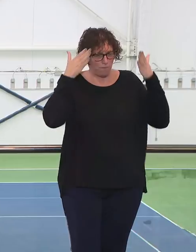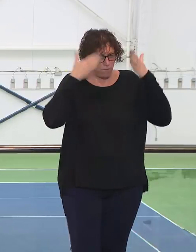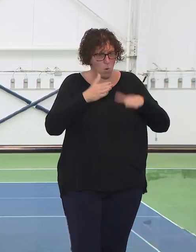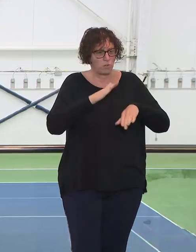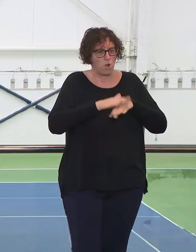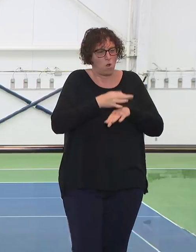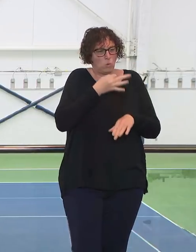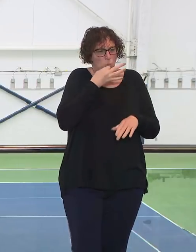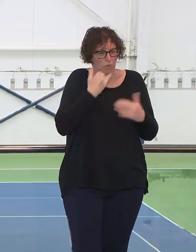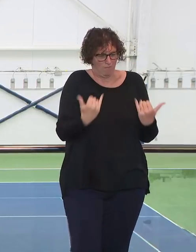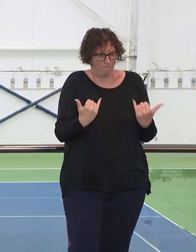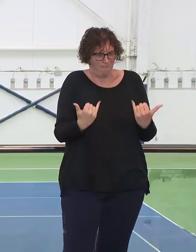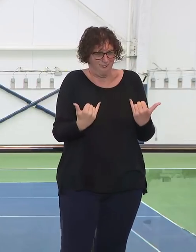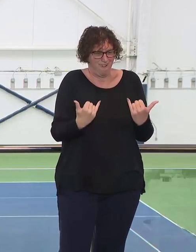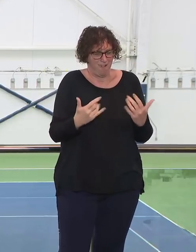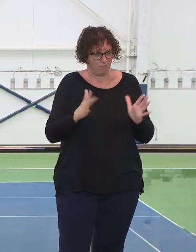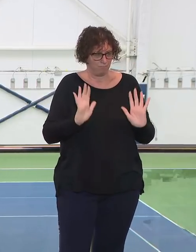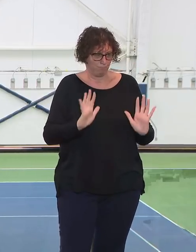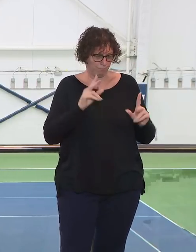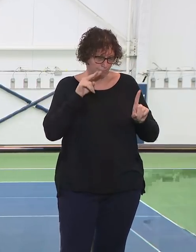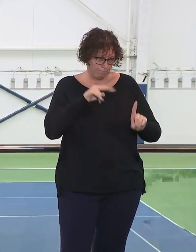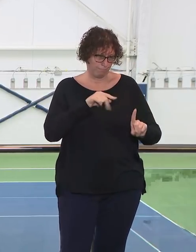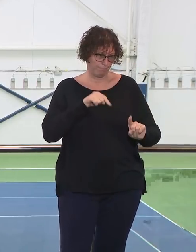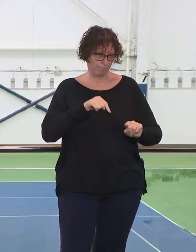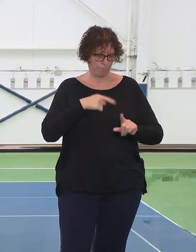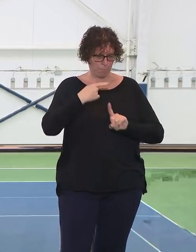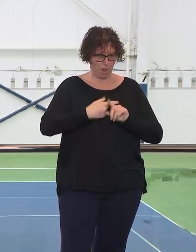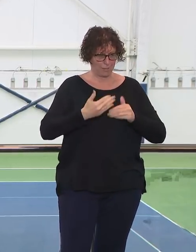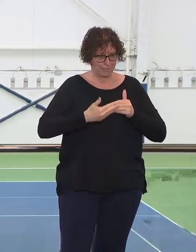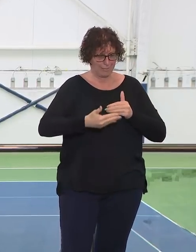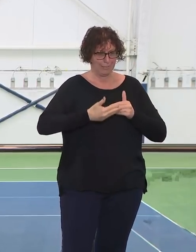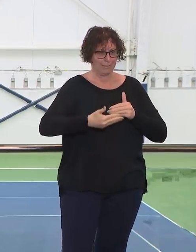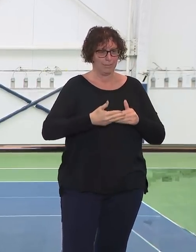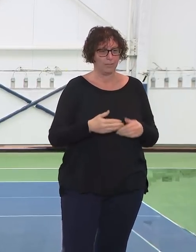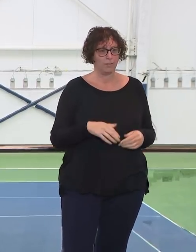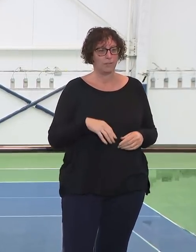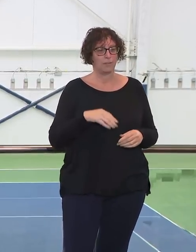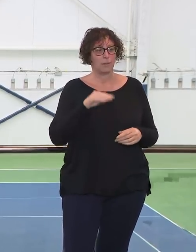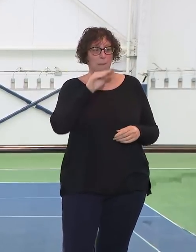tough. By late summer, you know, we may get some good news. Come on over.